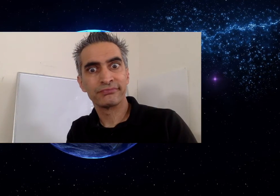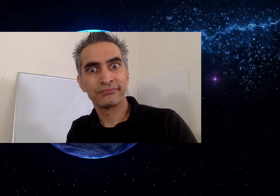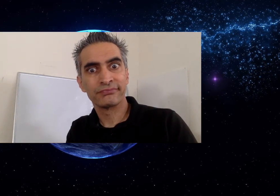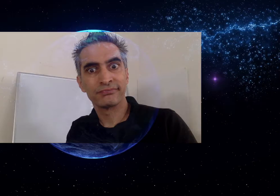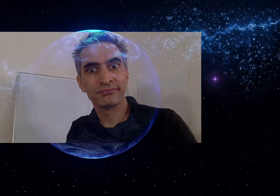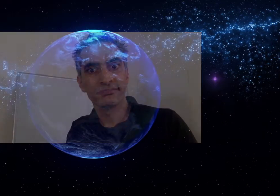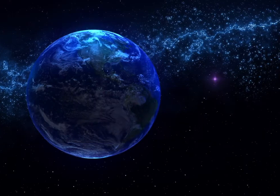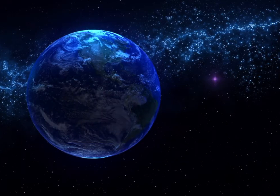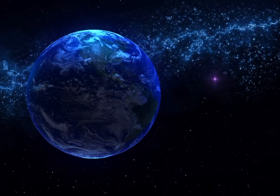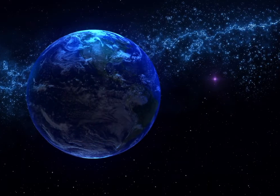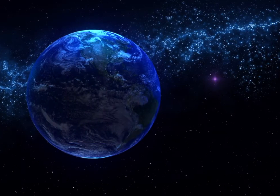Good luck. luck.